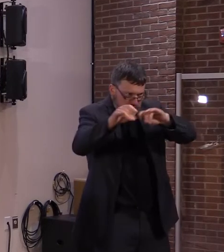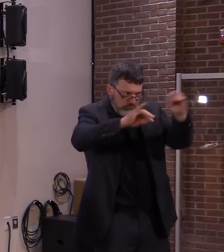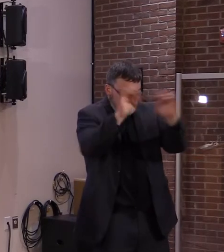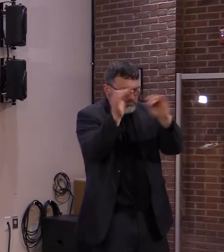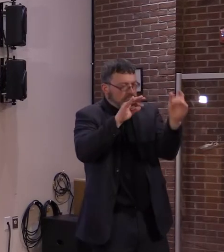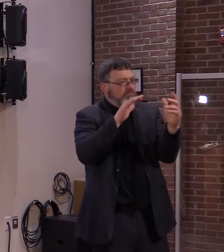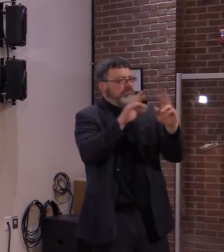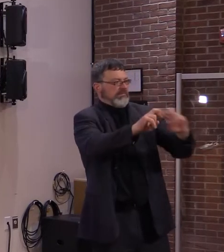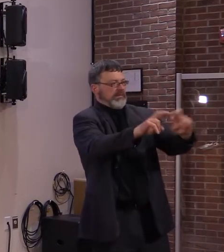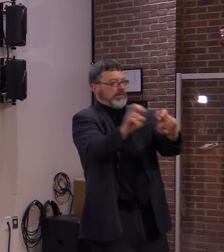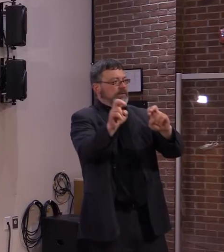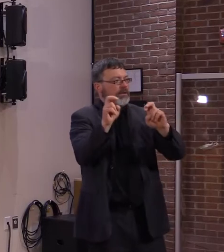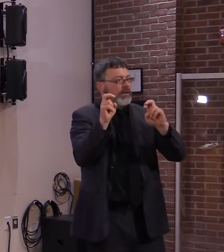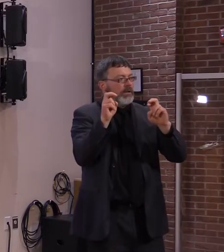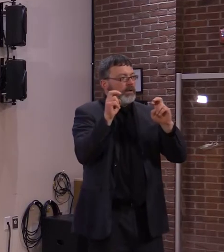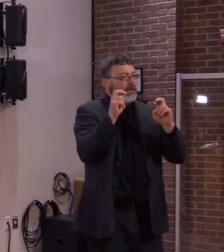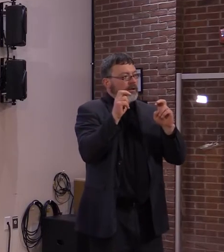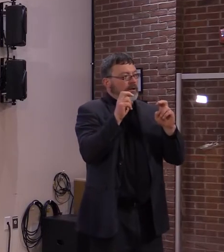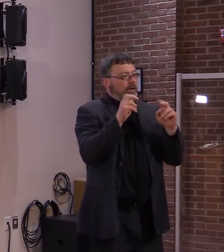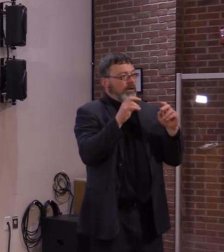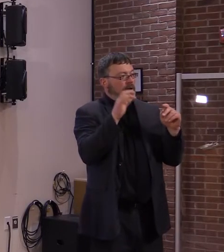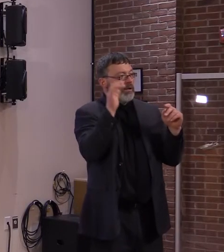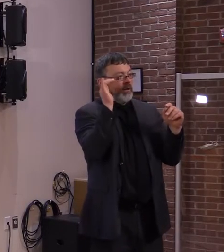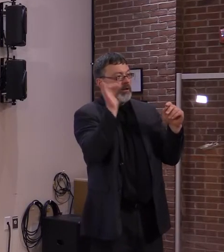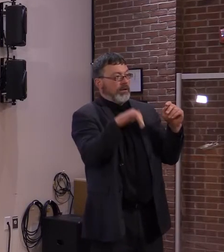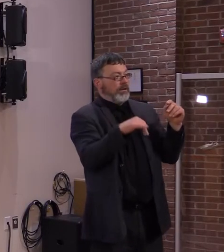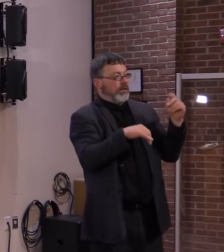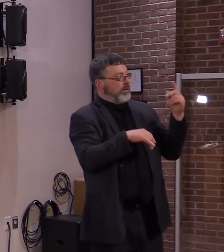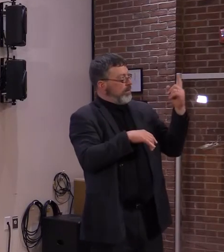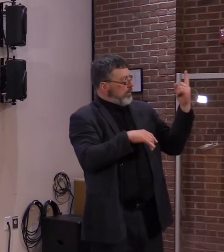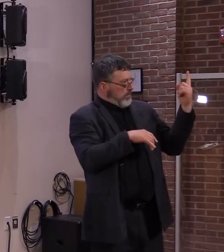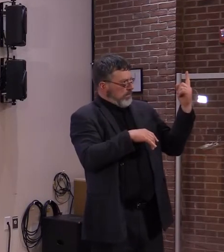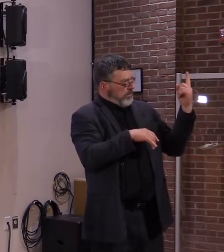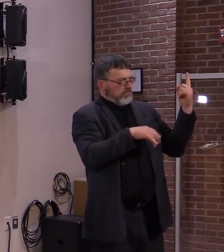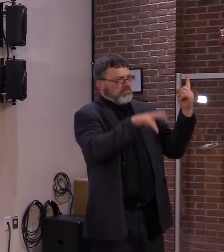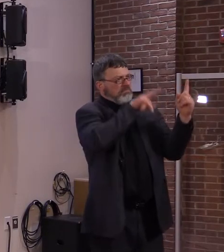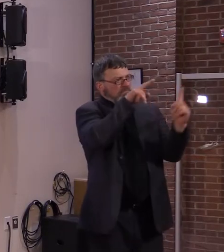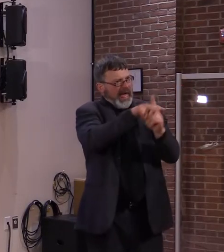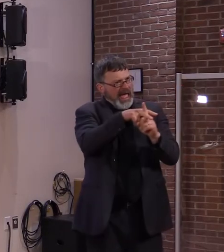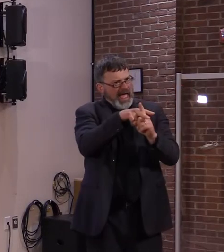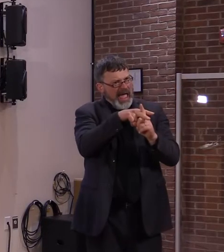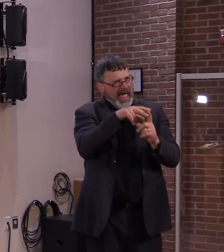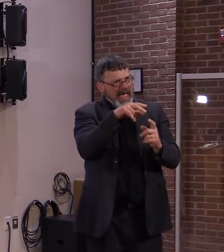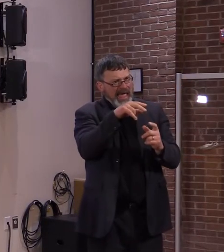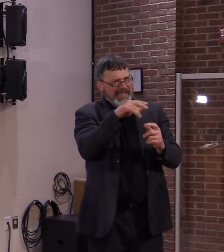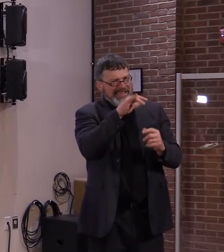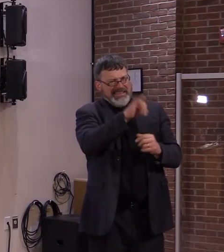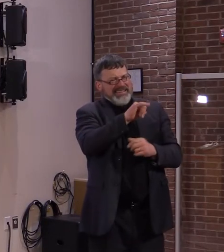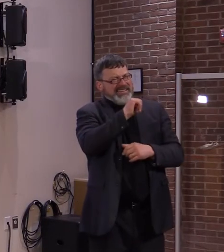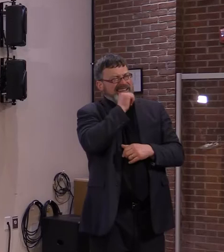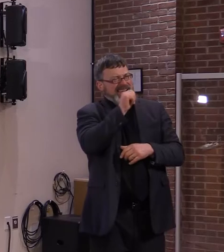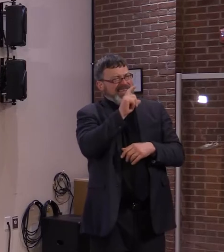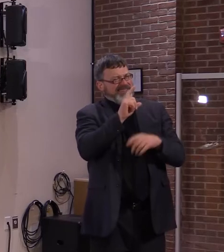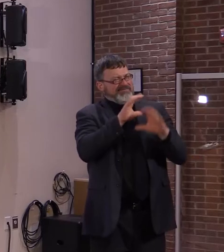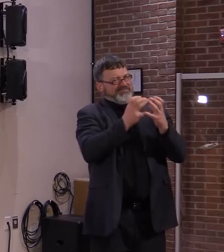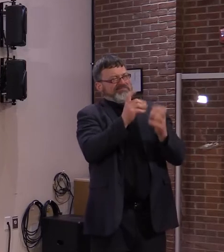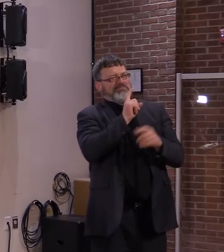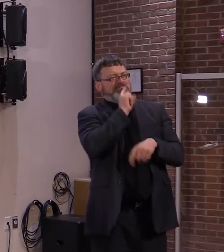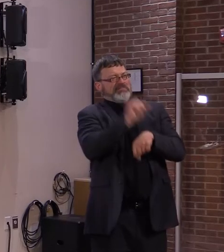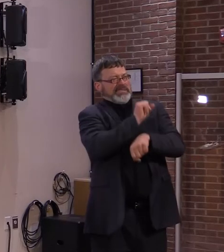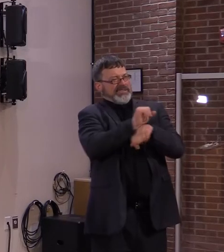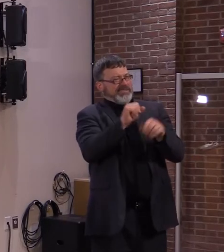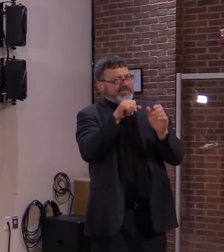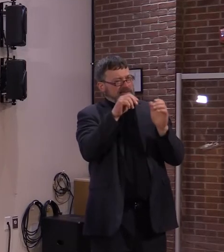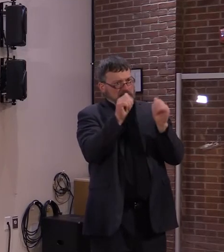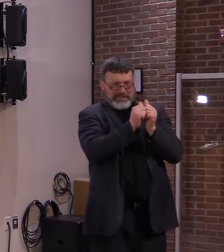in a laboratory with real human beings. And there are many, many studies throughout the pandemic that either